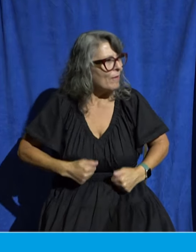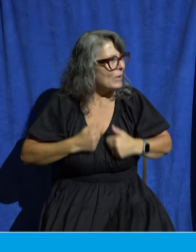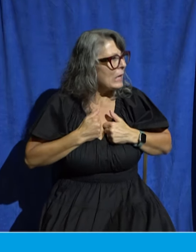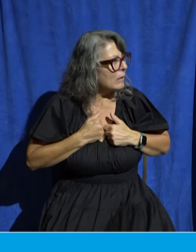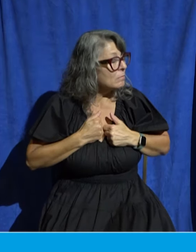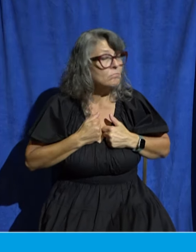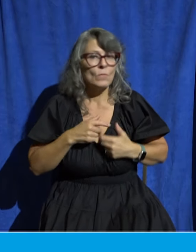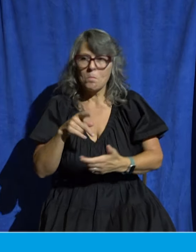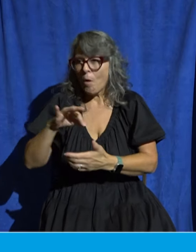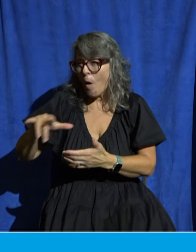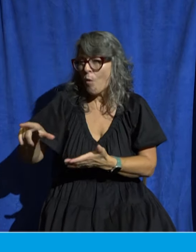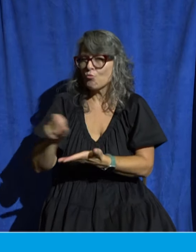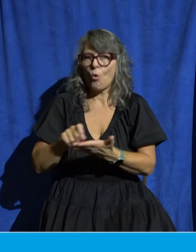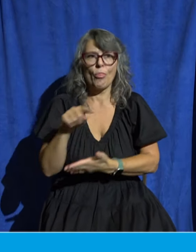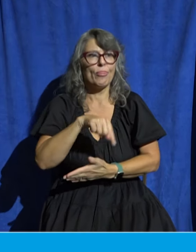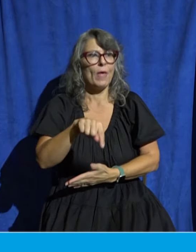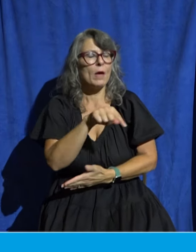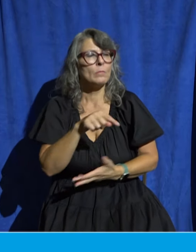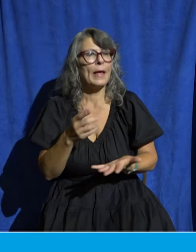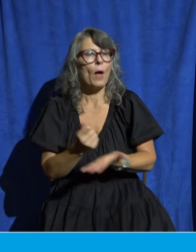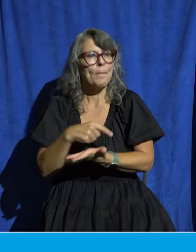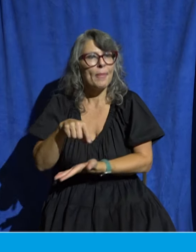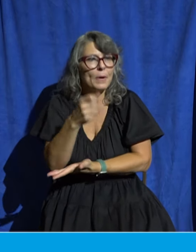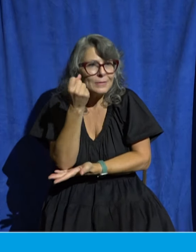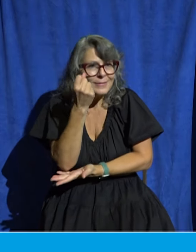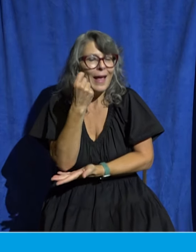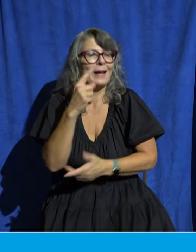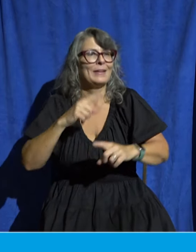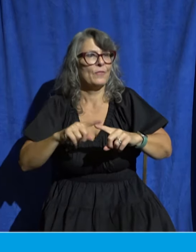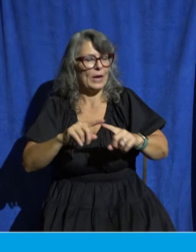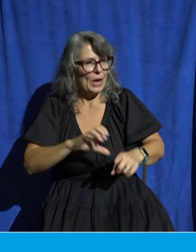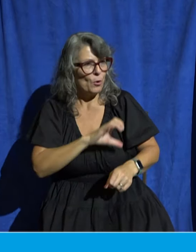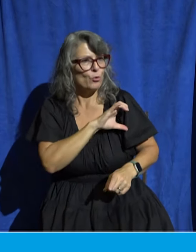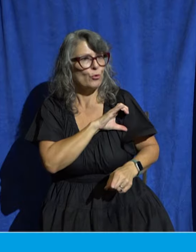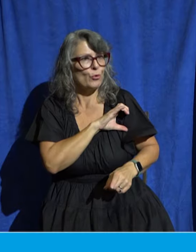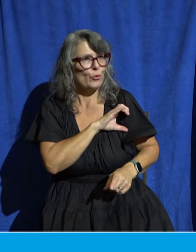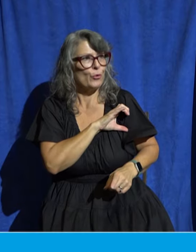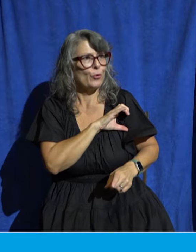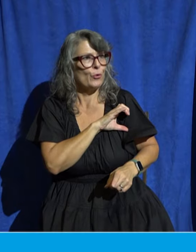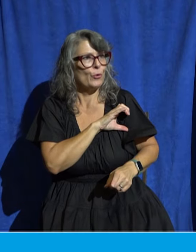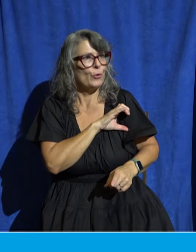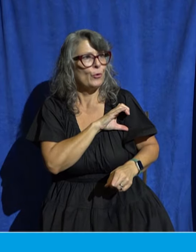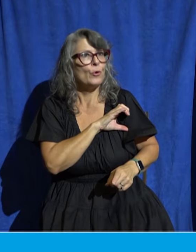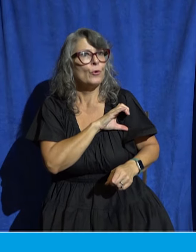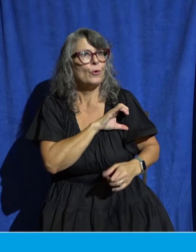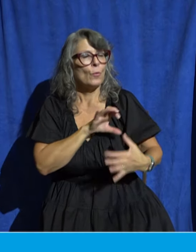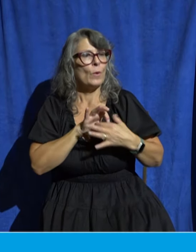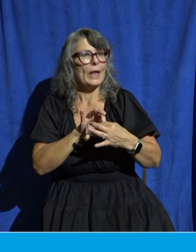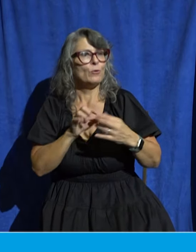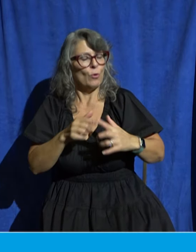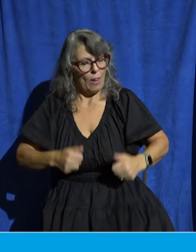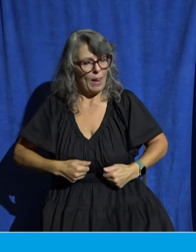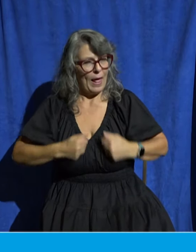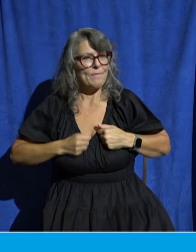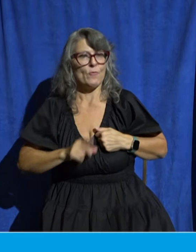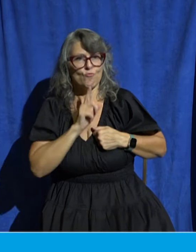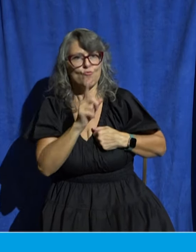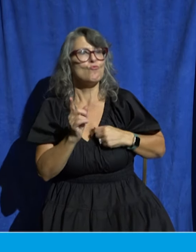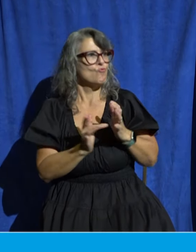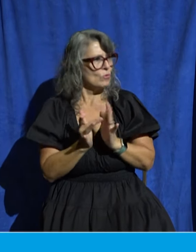of this church understand some of the characteristics that marks the life of a true Christian. And one of the first things he actually addresses